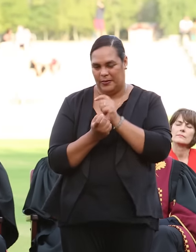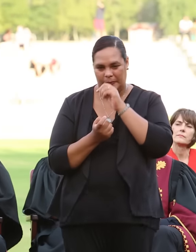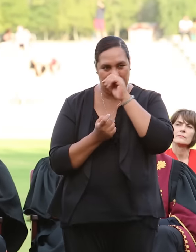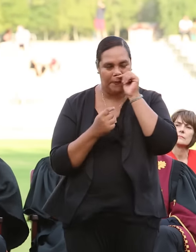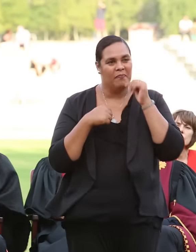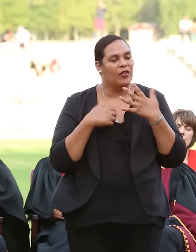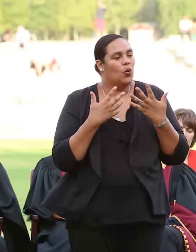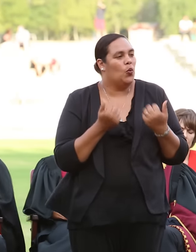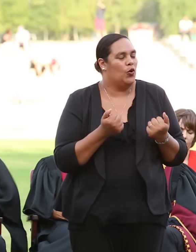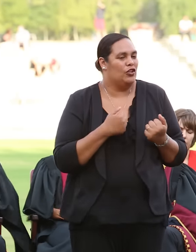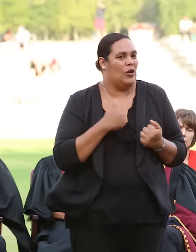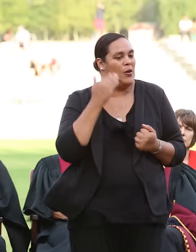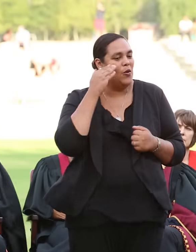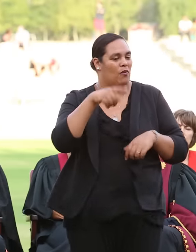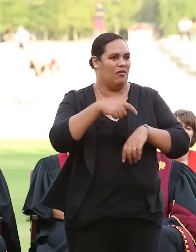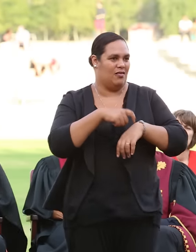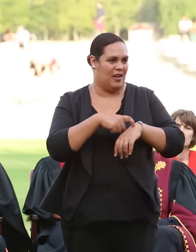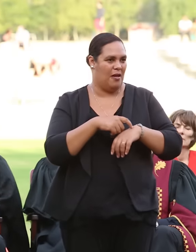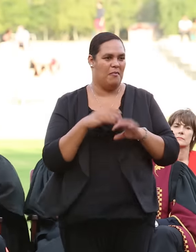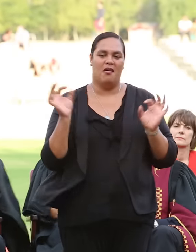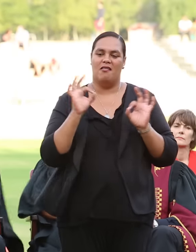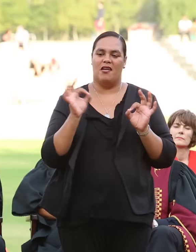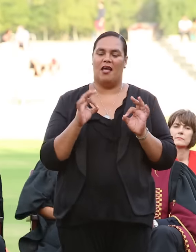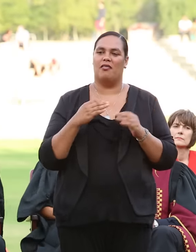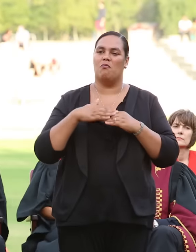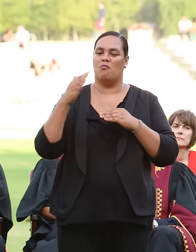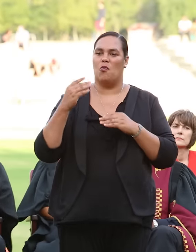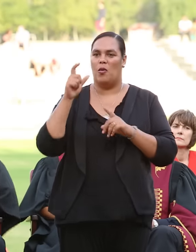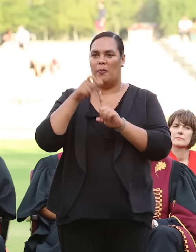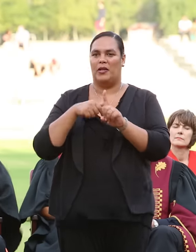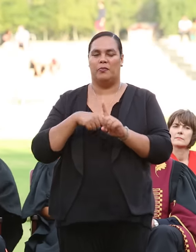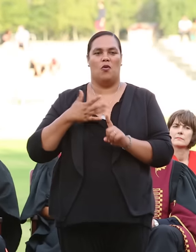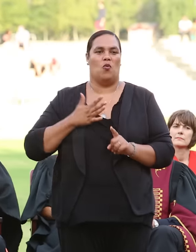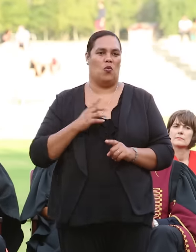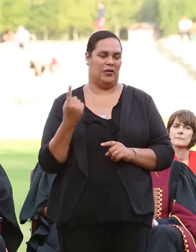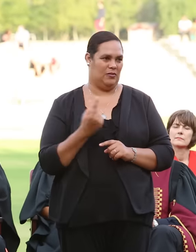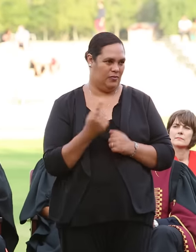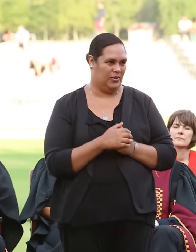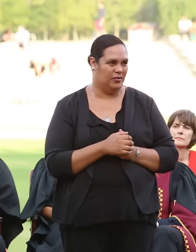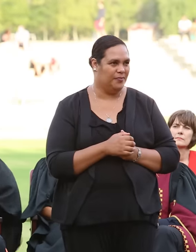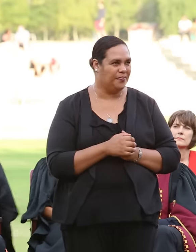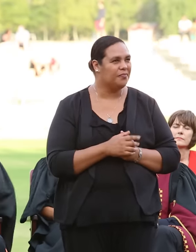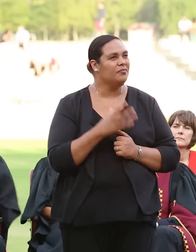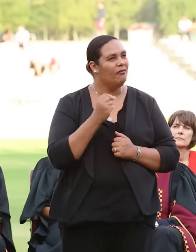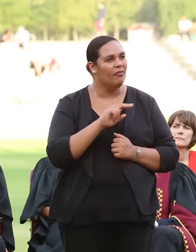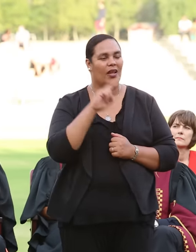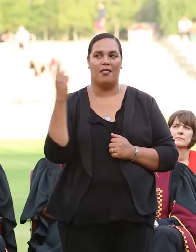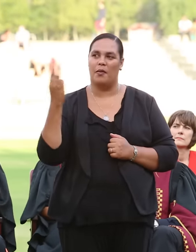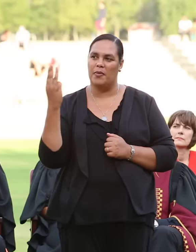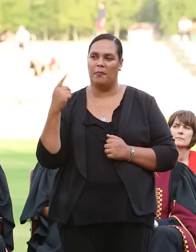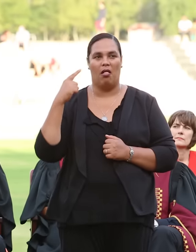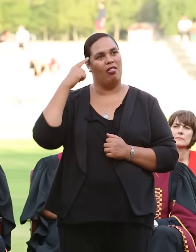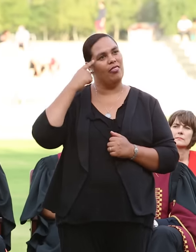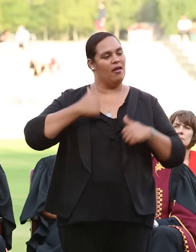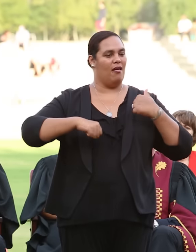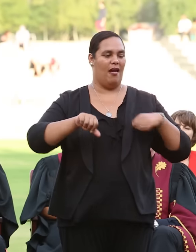wish I knew that I owed it to myself to be nothing other than the person I wanted to be. There are others out there who think and